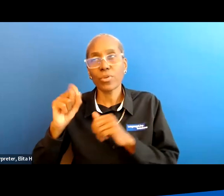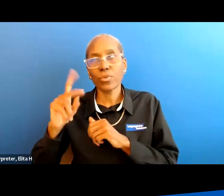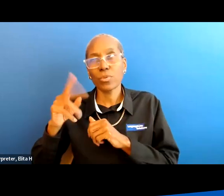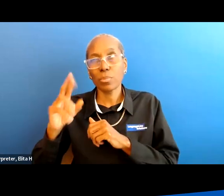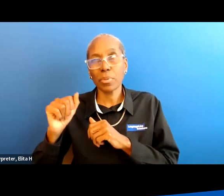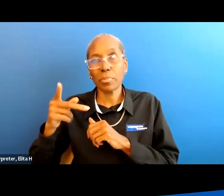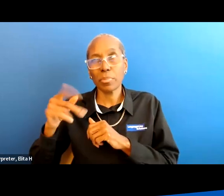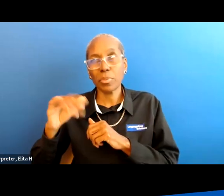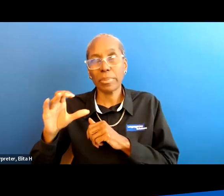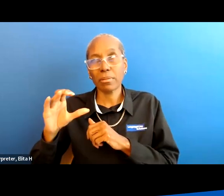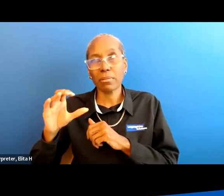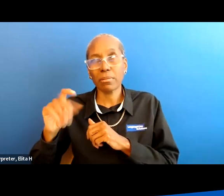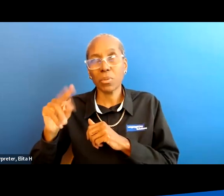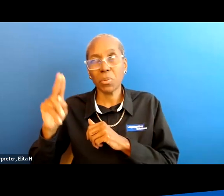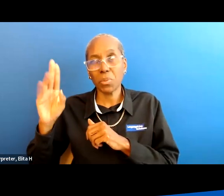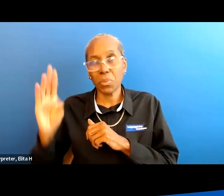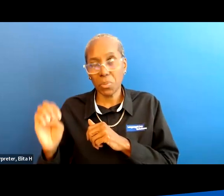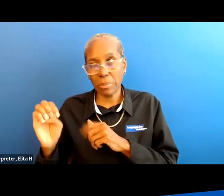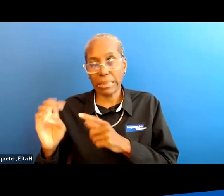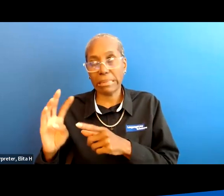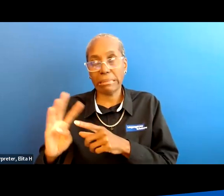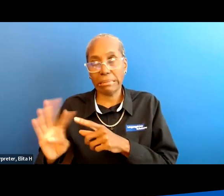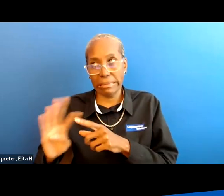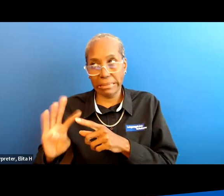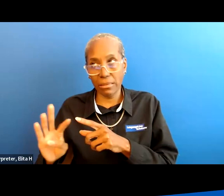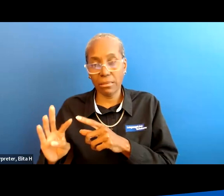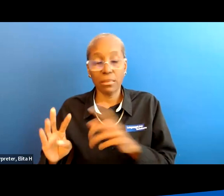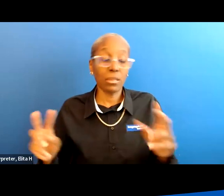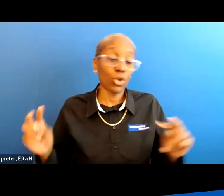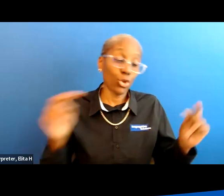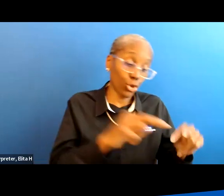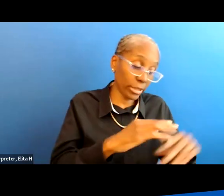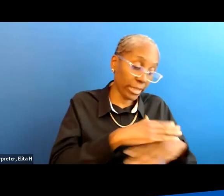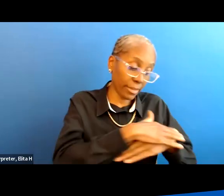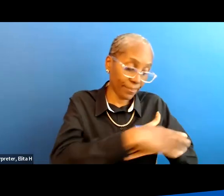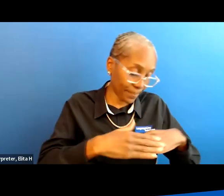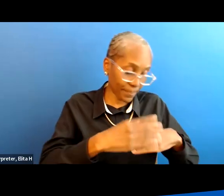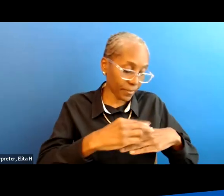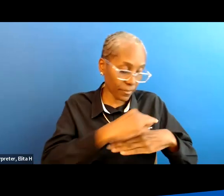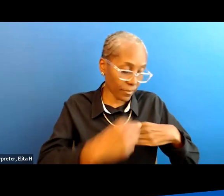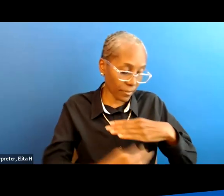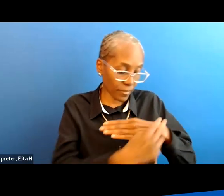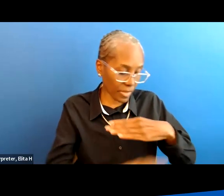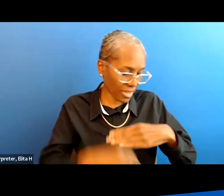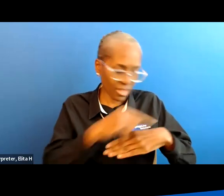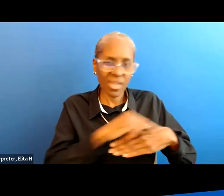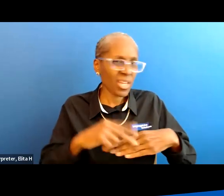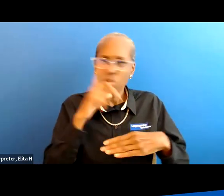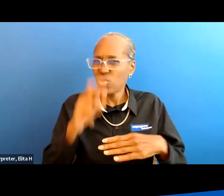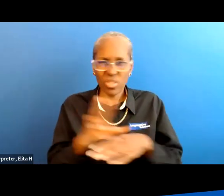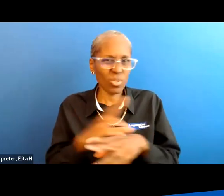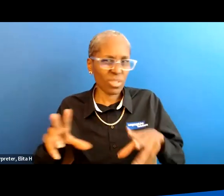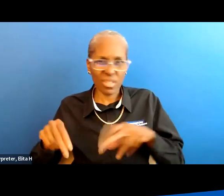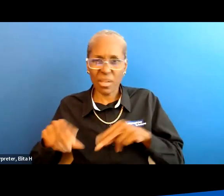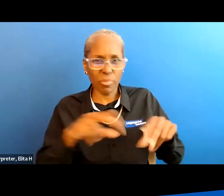if the suprapubic tube is leaking you need to check the dressing and um you shouldn't have to be wearing a diaper